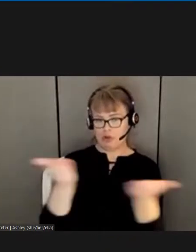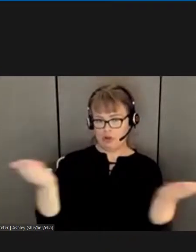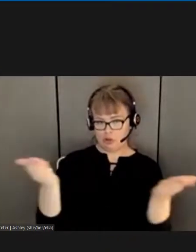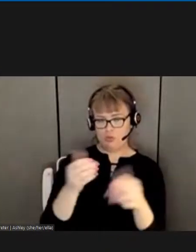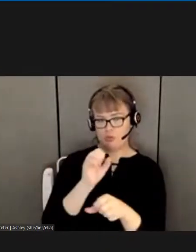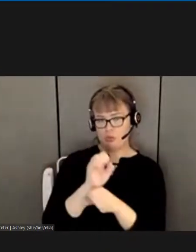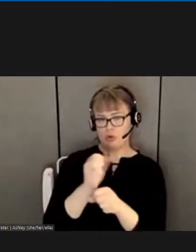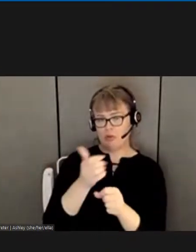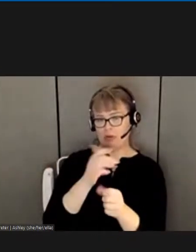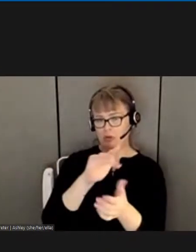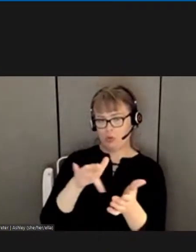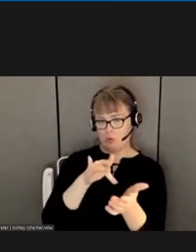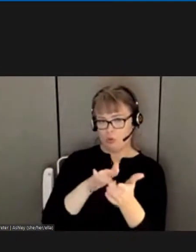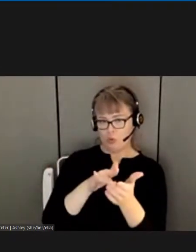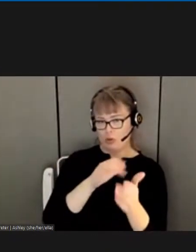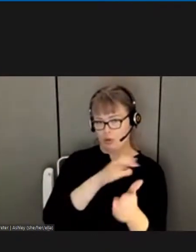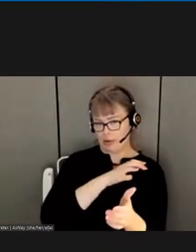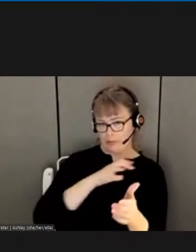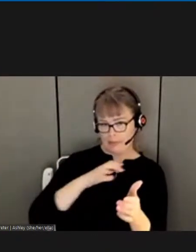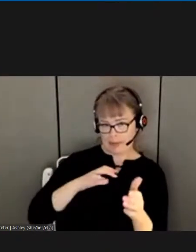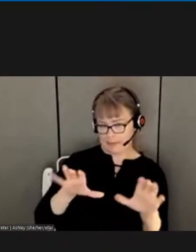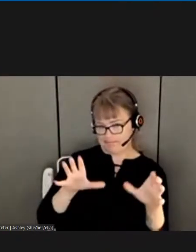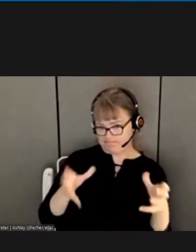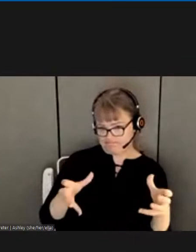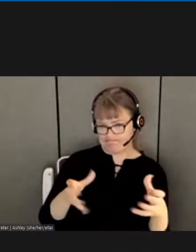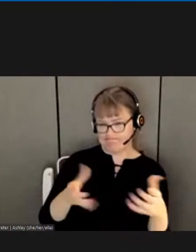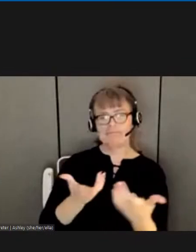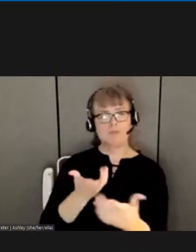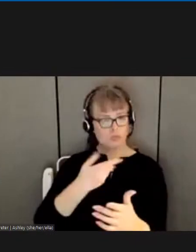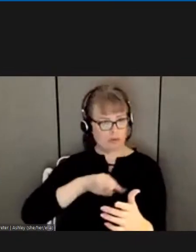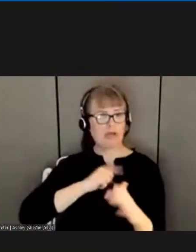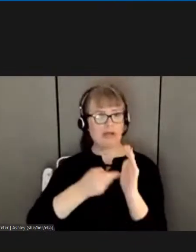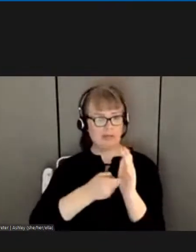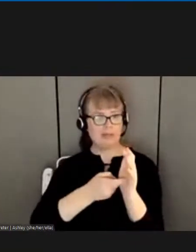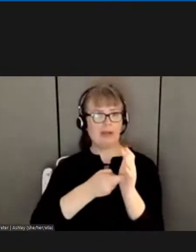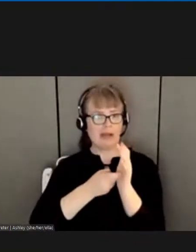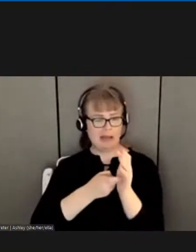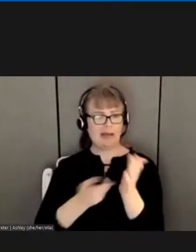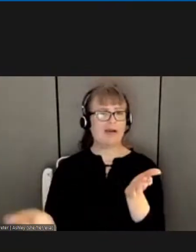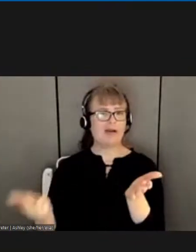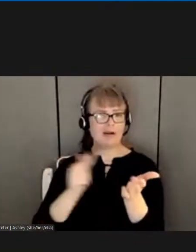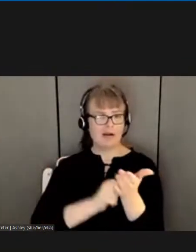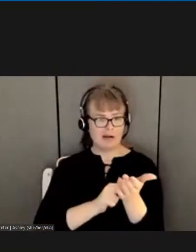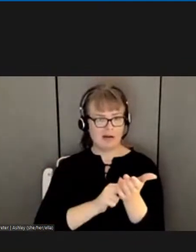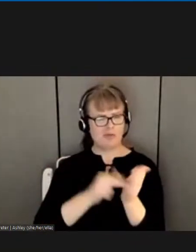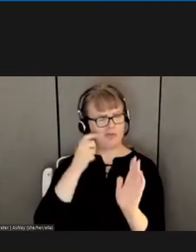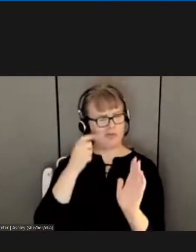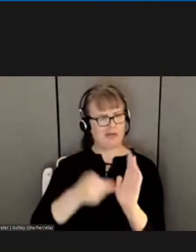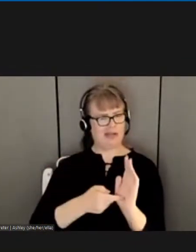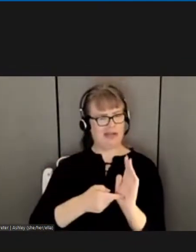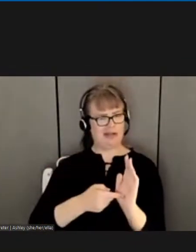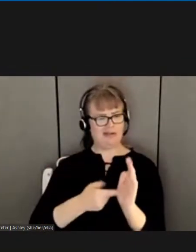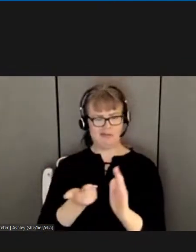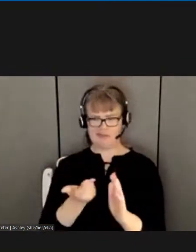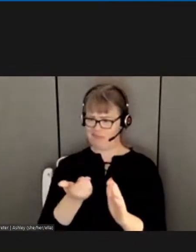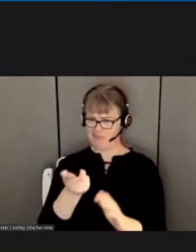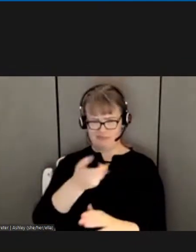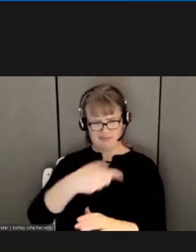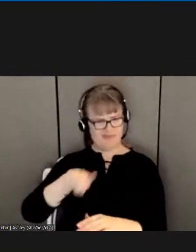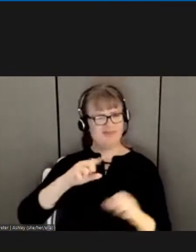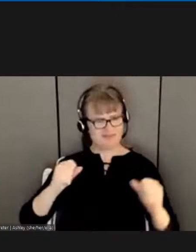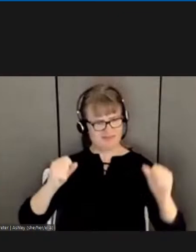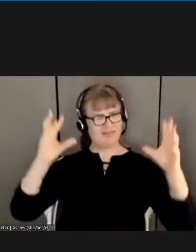where we're demanding um that we get a contract that recognizes how awesome you are um